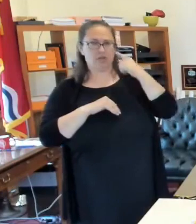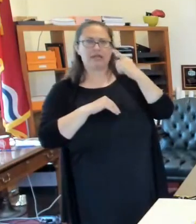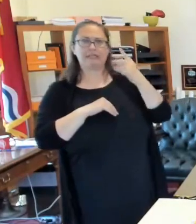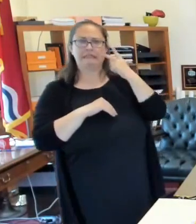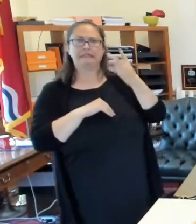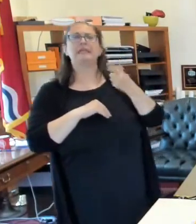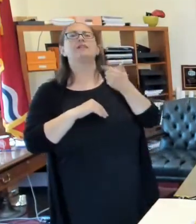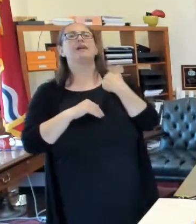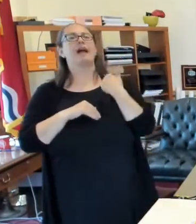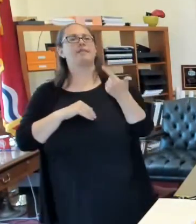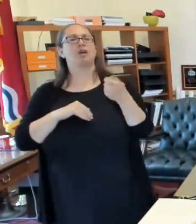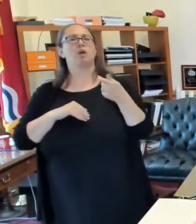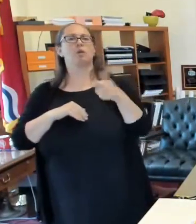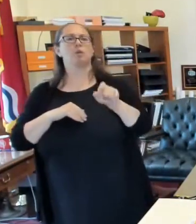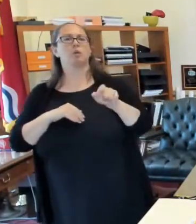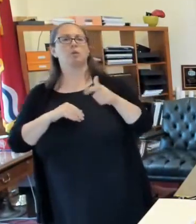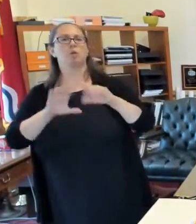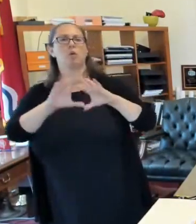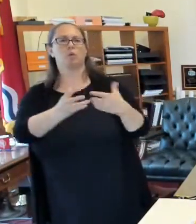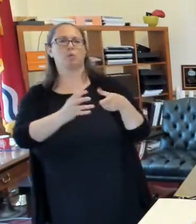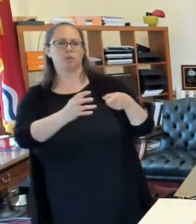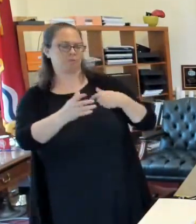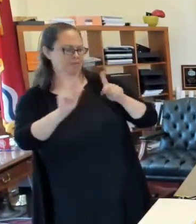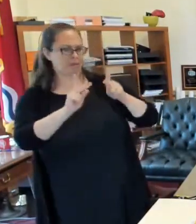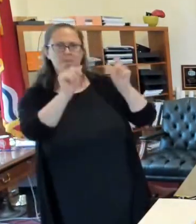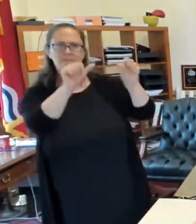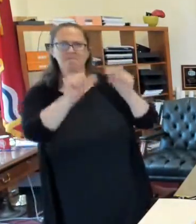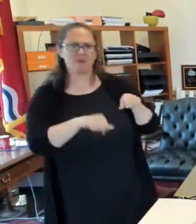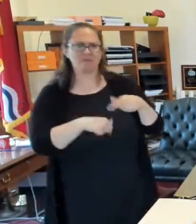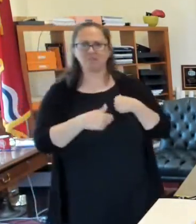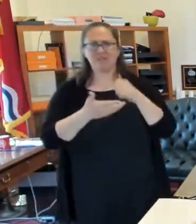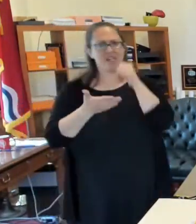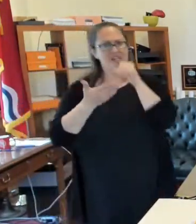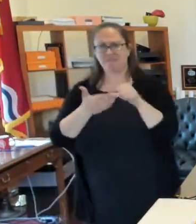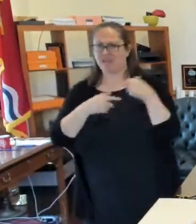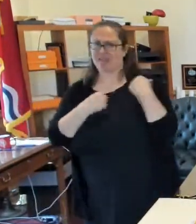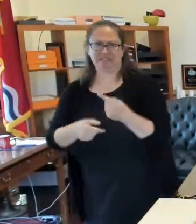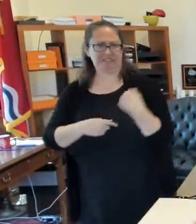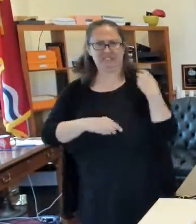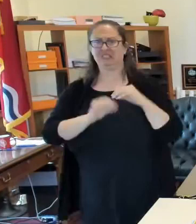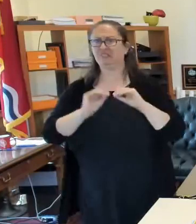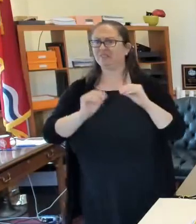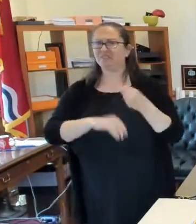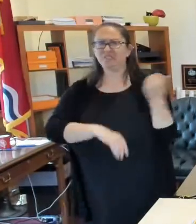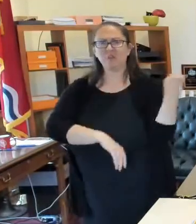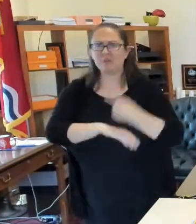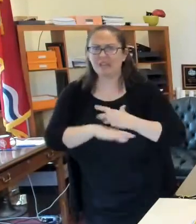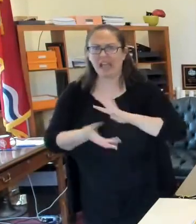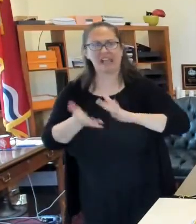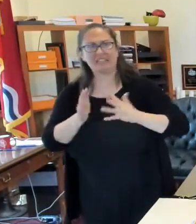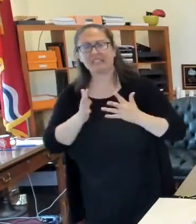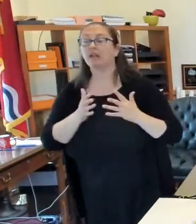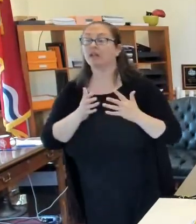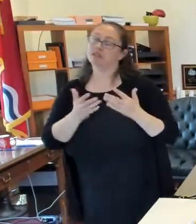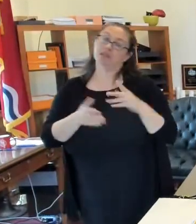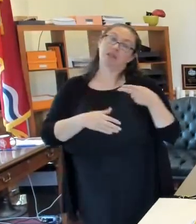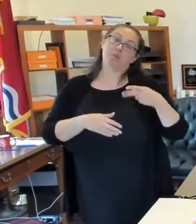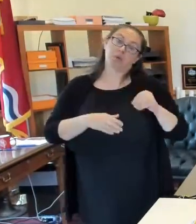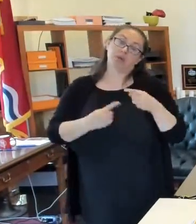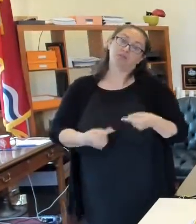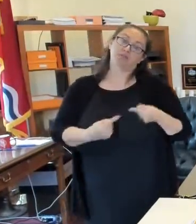and people are, are posting on their, you know, haven't gotten my mail in a couple of days. Well, you know, the post offices, they're struggling.